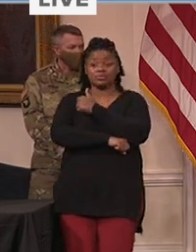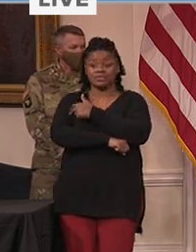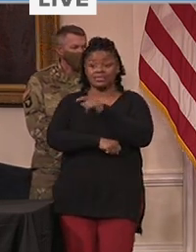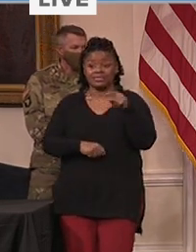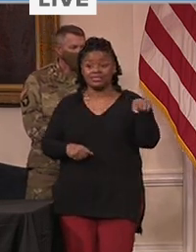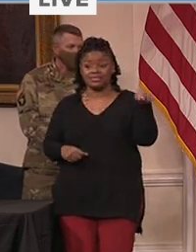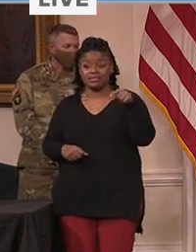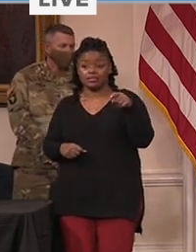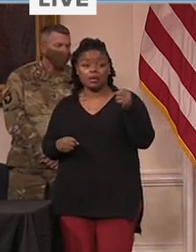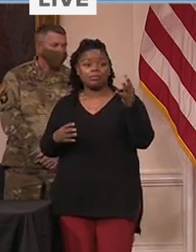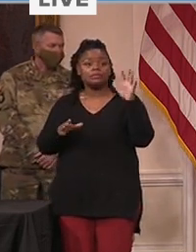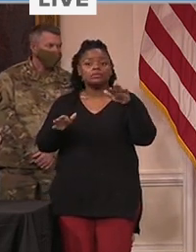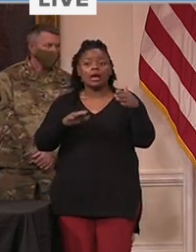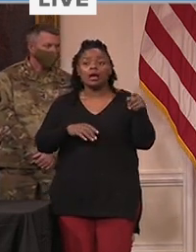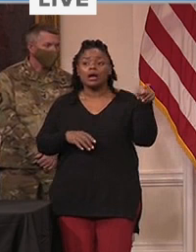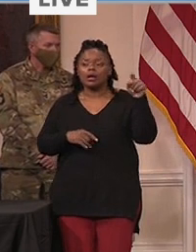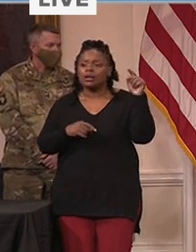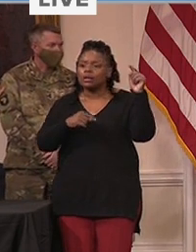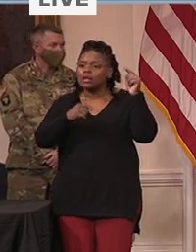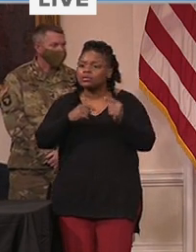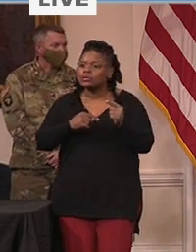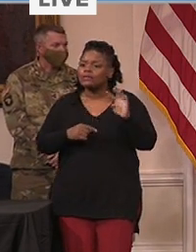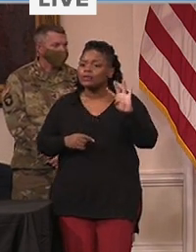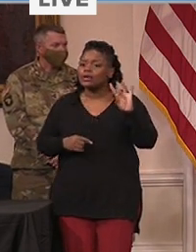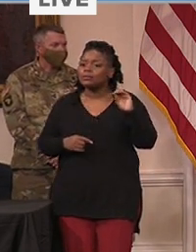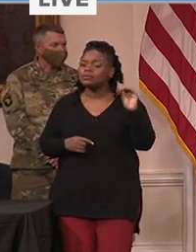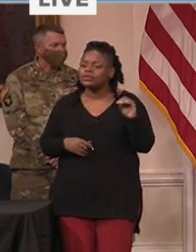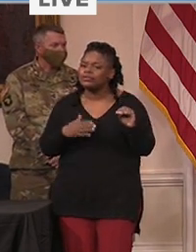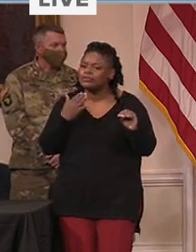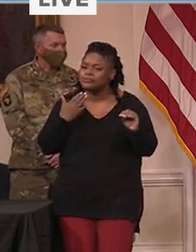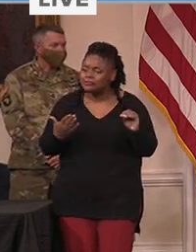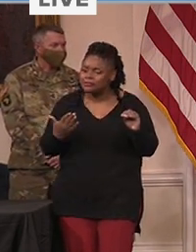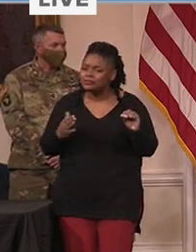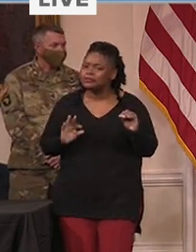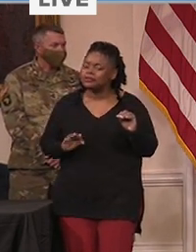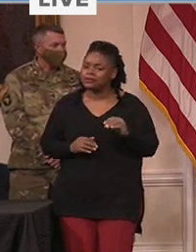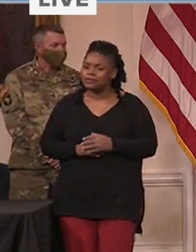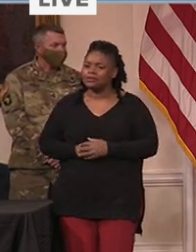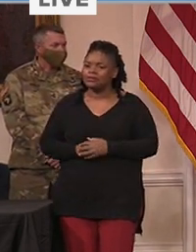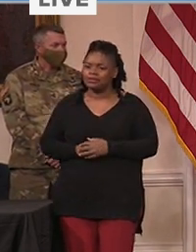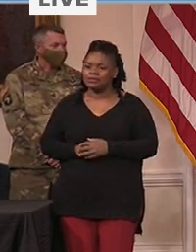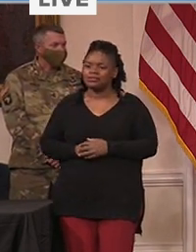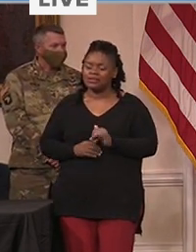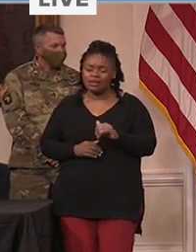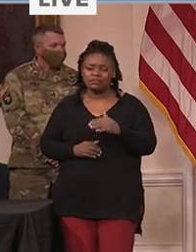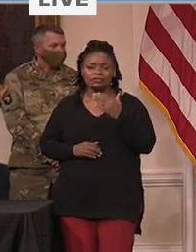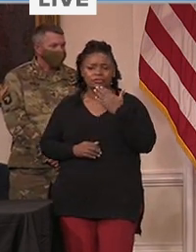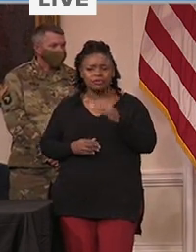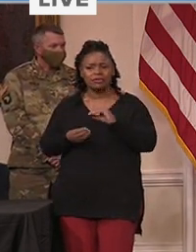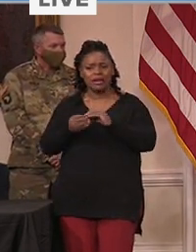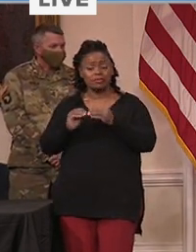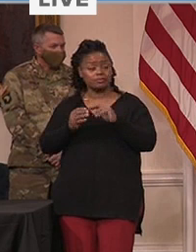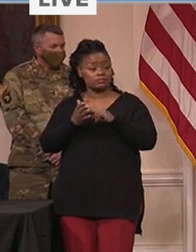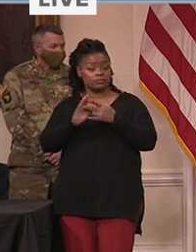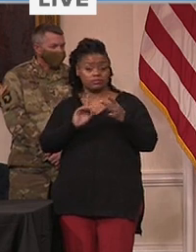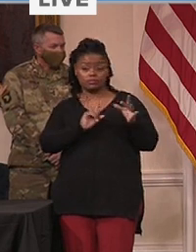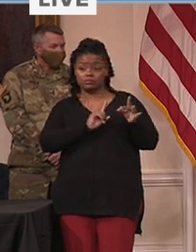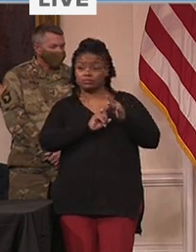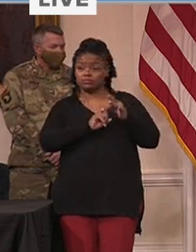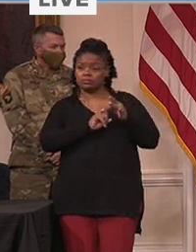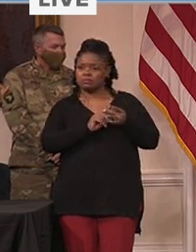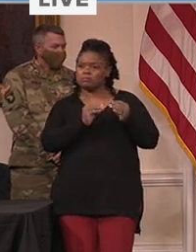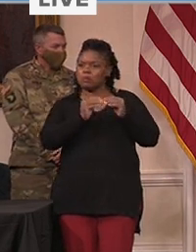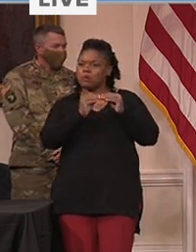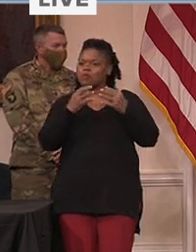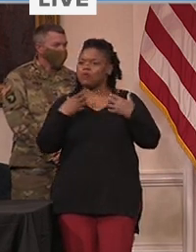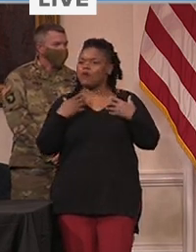eight percent since early July. These are really encouraging numbers. We continue